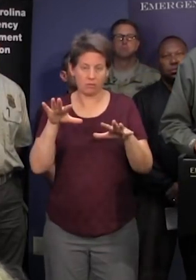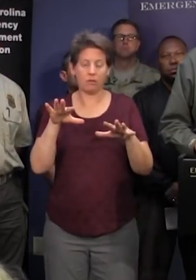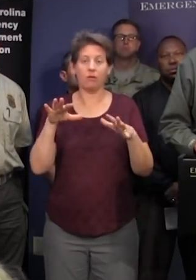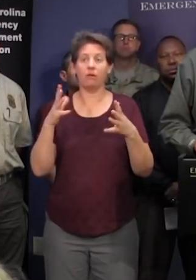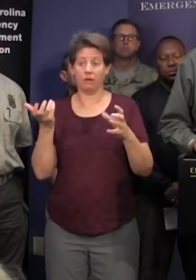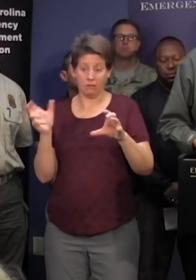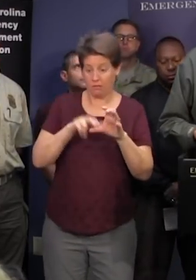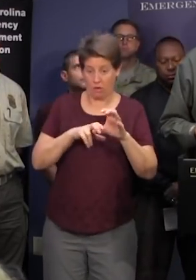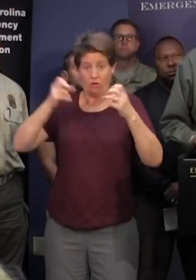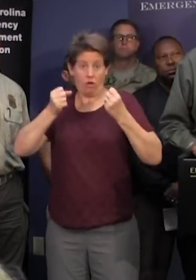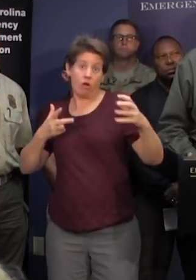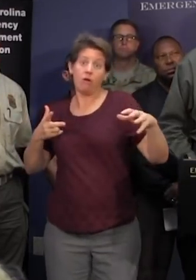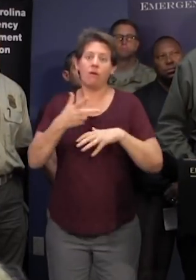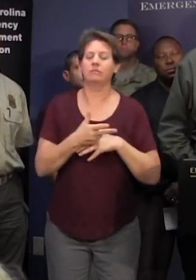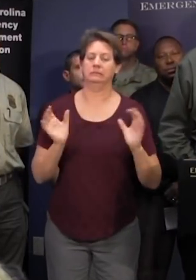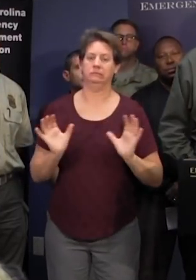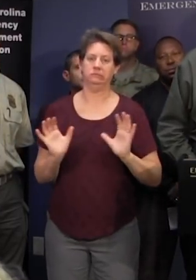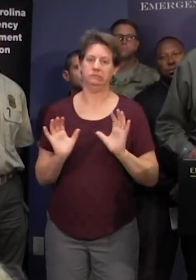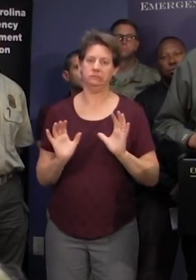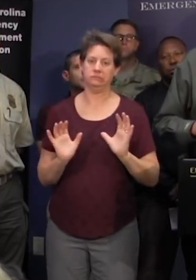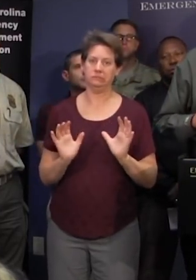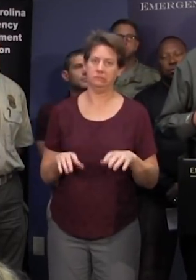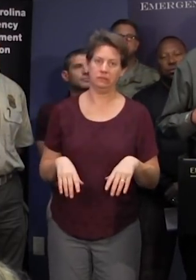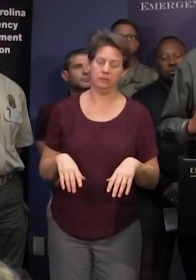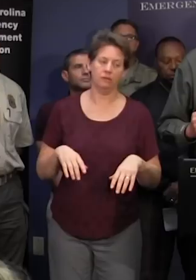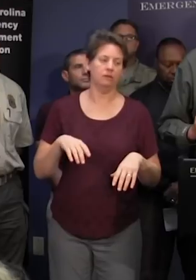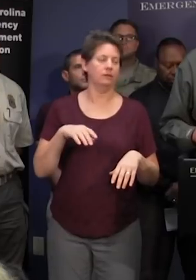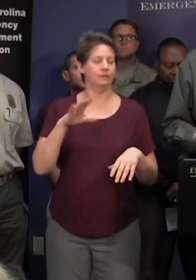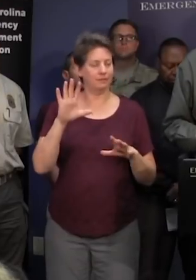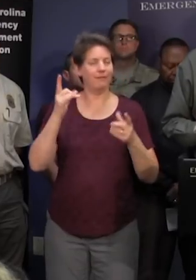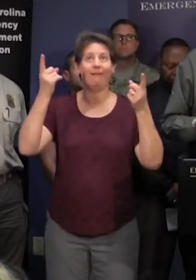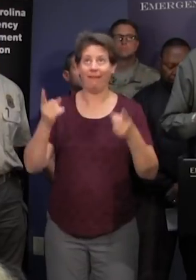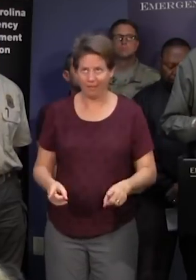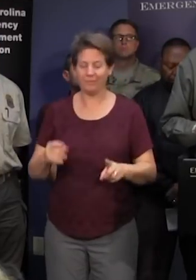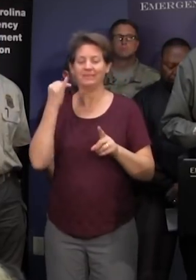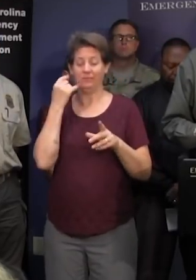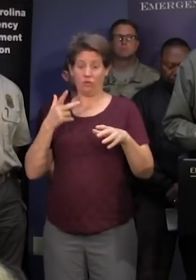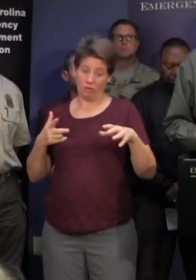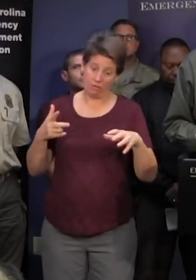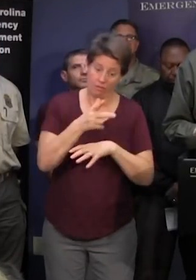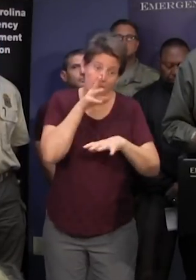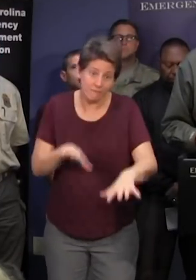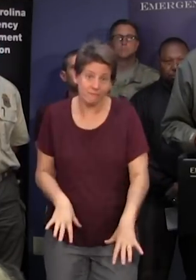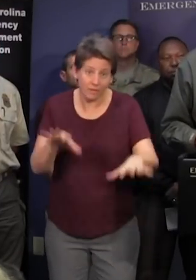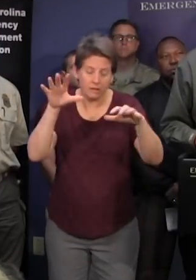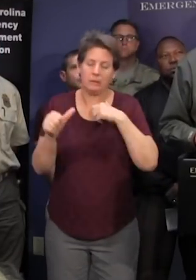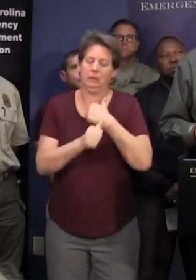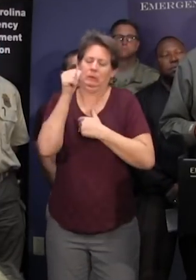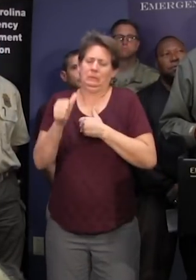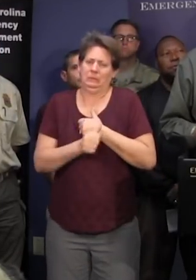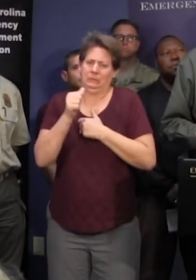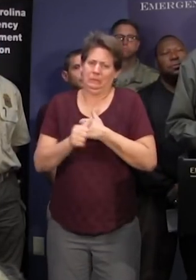in your vehicle and try to drive out because as we've said every time driving in flooded areas can be very hazardous